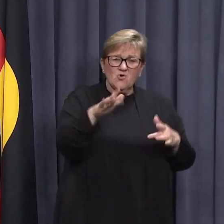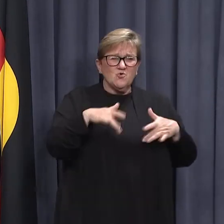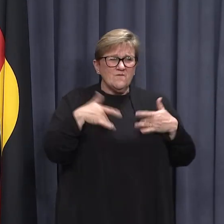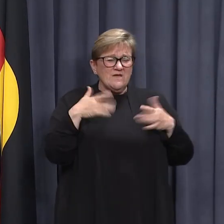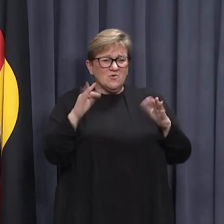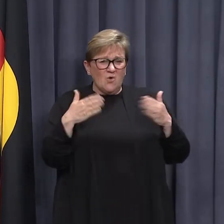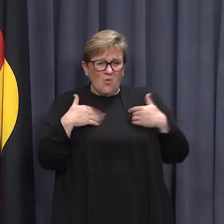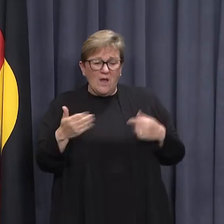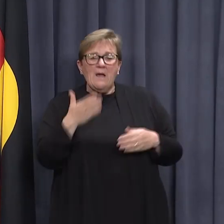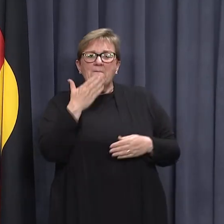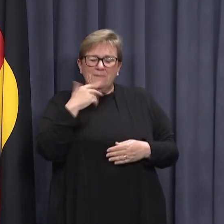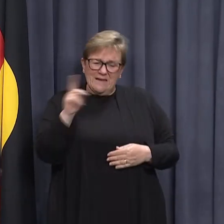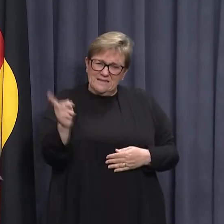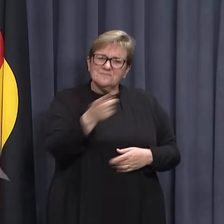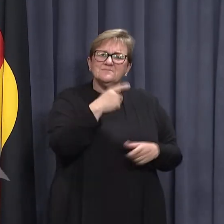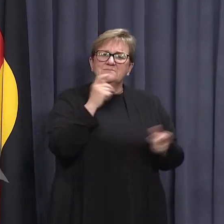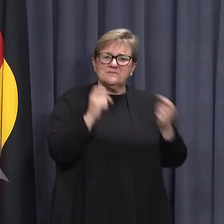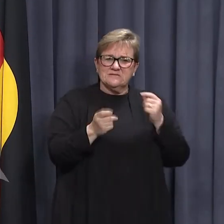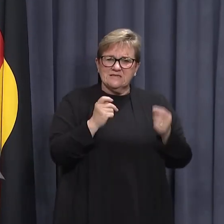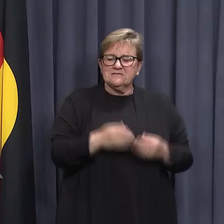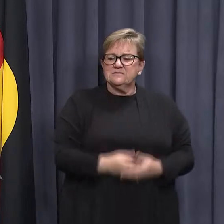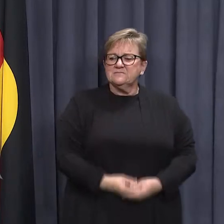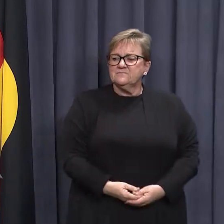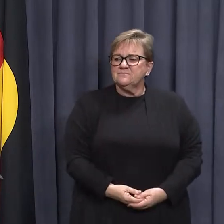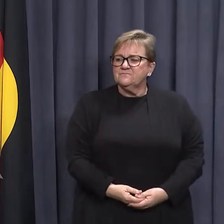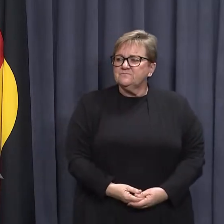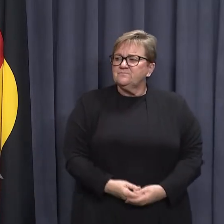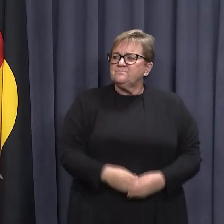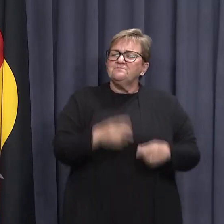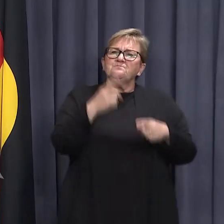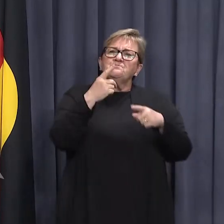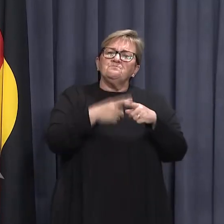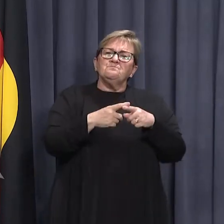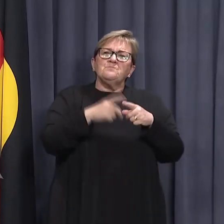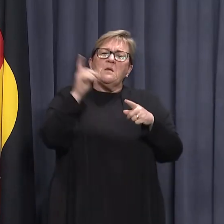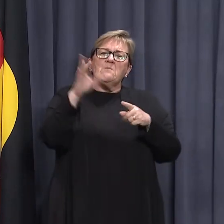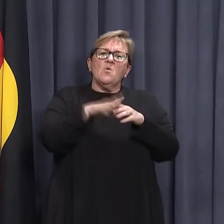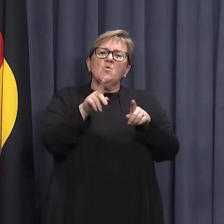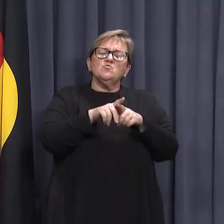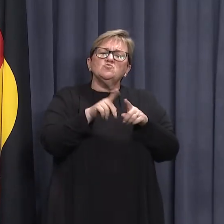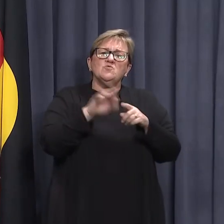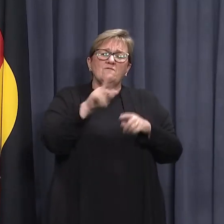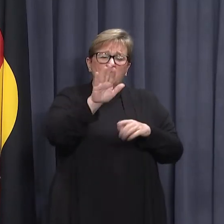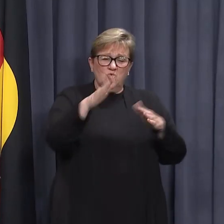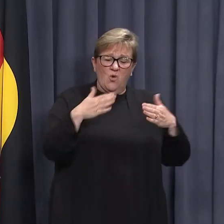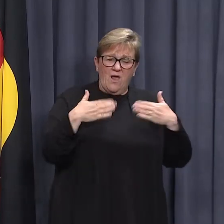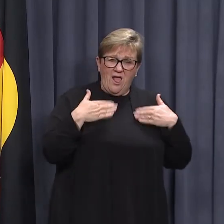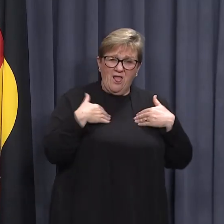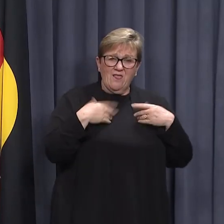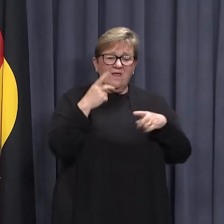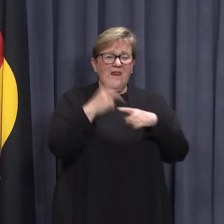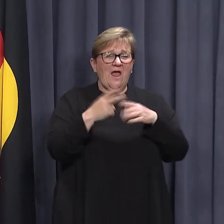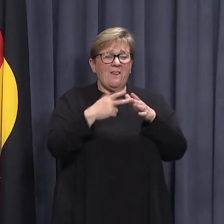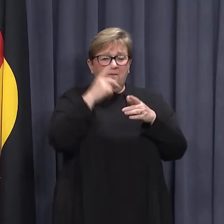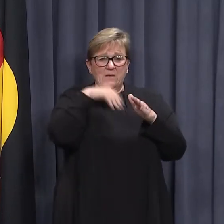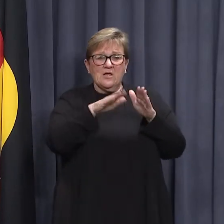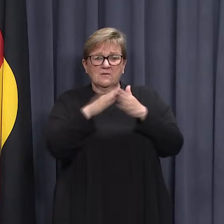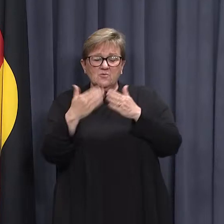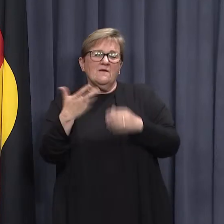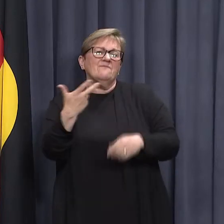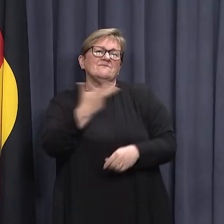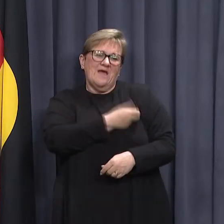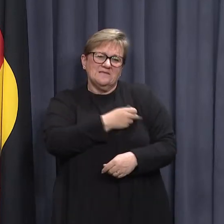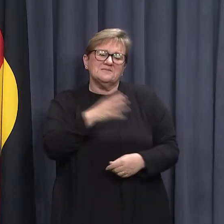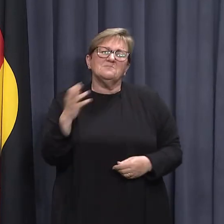is feeling unwell comes forward and gets tested. It's also just as important for the sake of your health and others in our community that you get